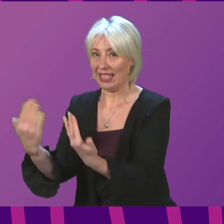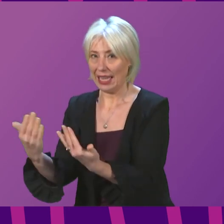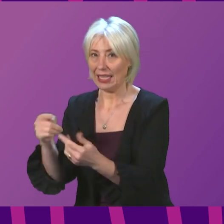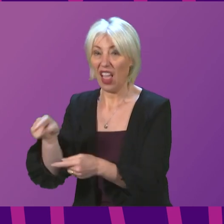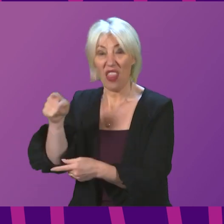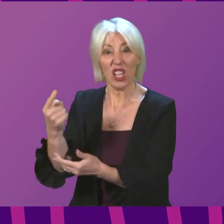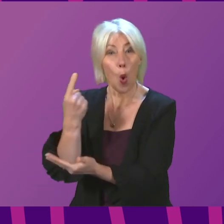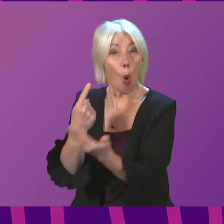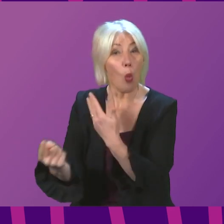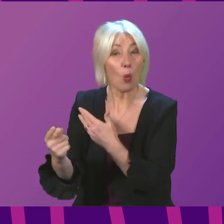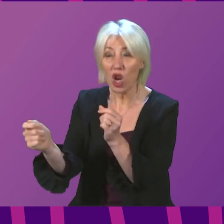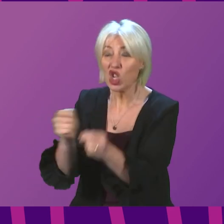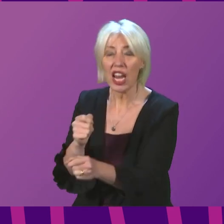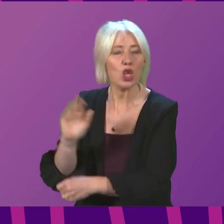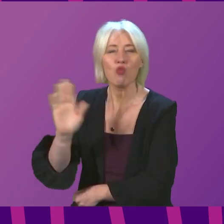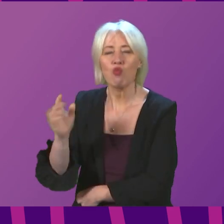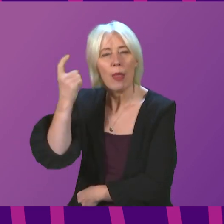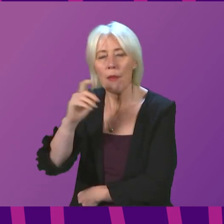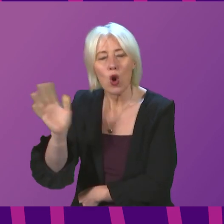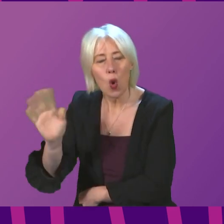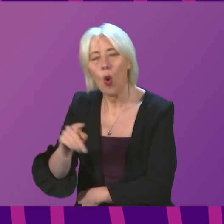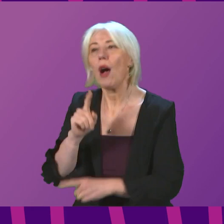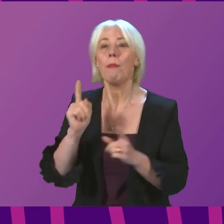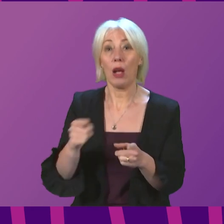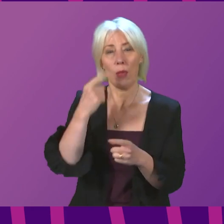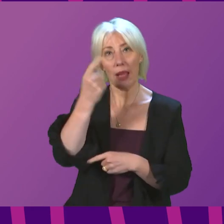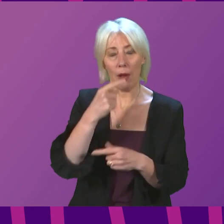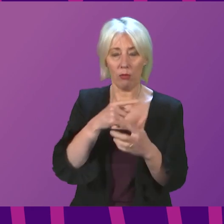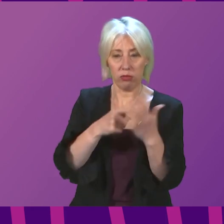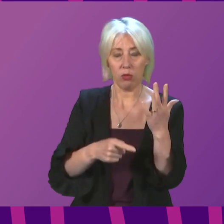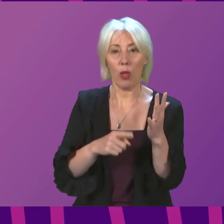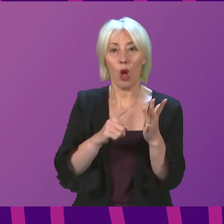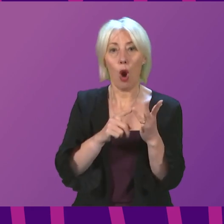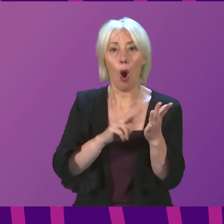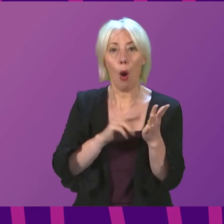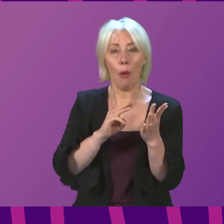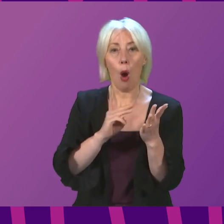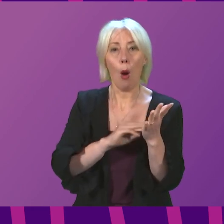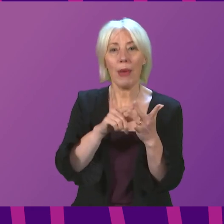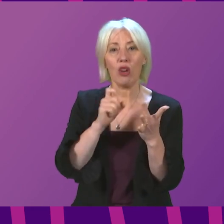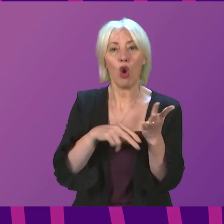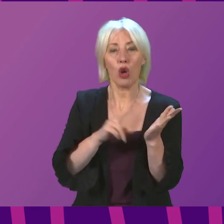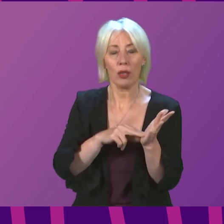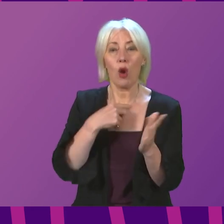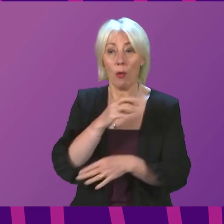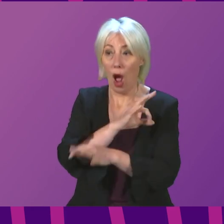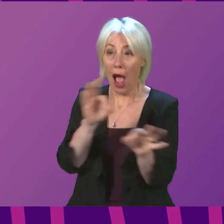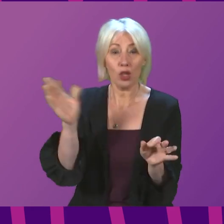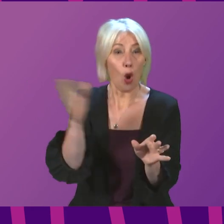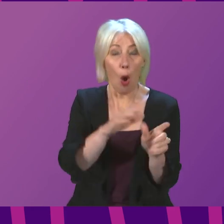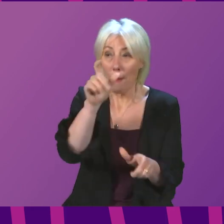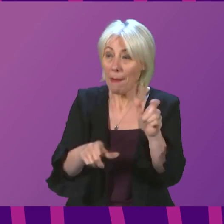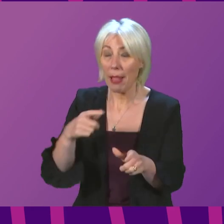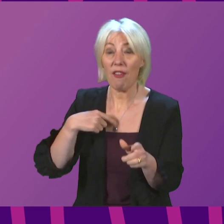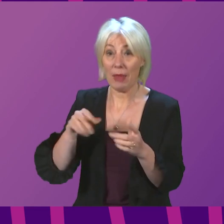should be considering. We have a situation right now in the wake of Omicron where we ask all household contacts of